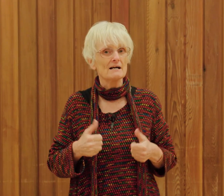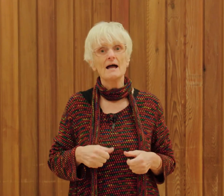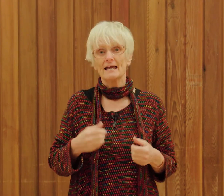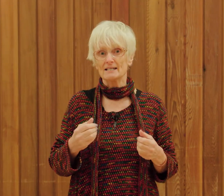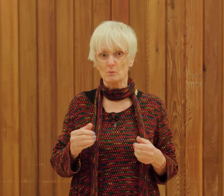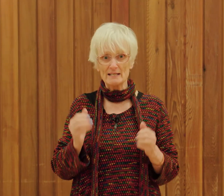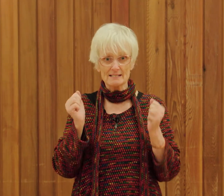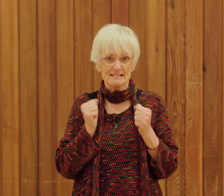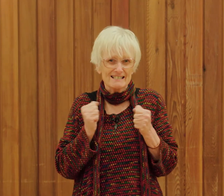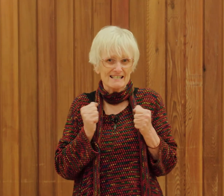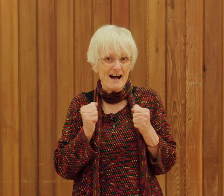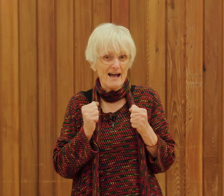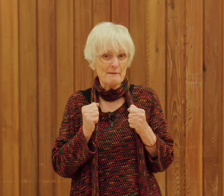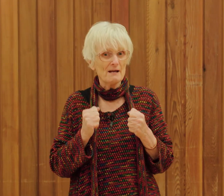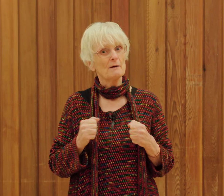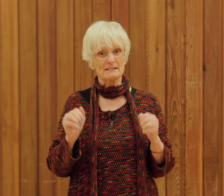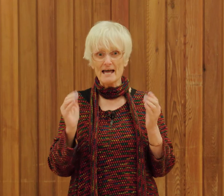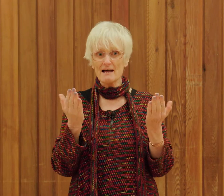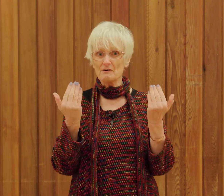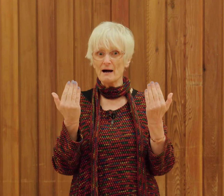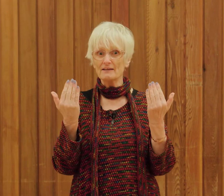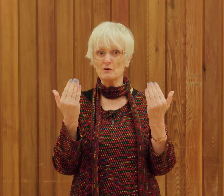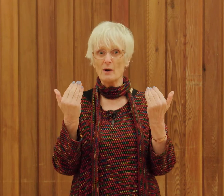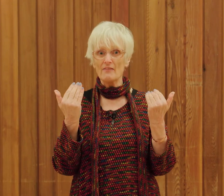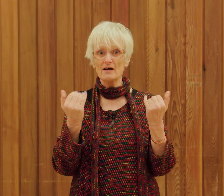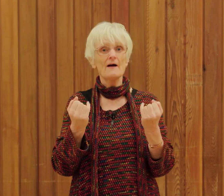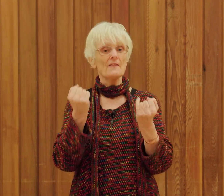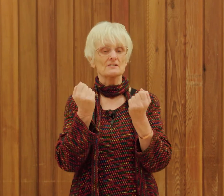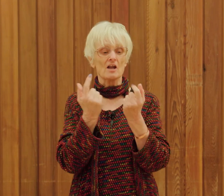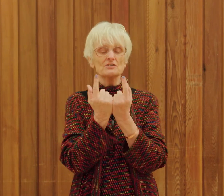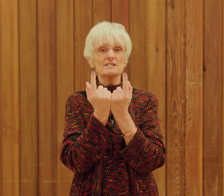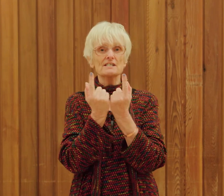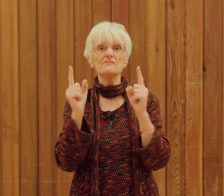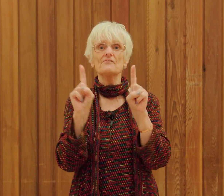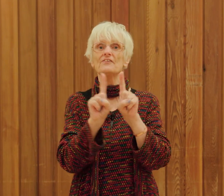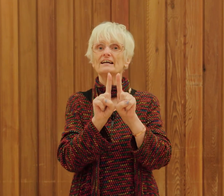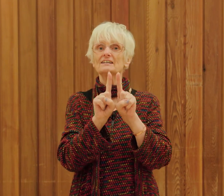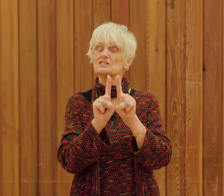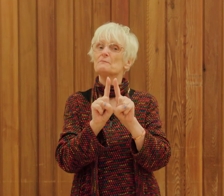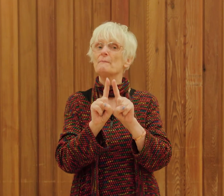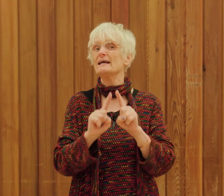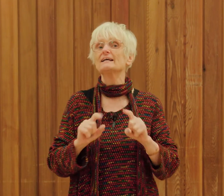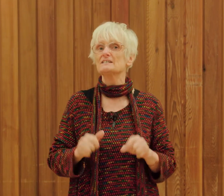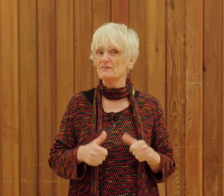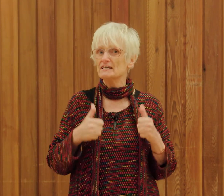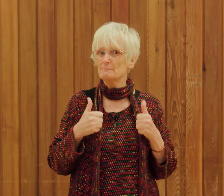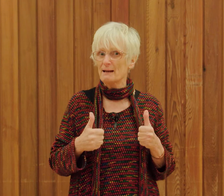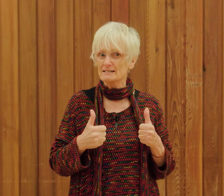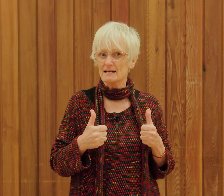it's winter time but never mind the weather there's lots of things to make us feel better.